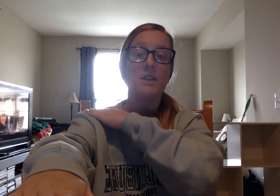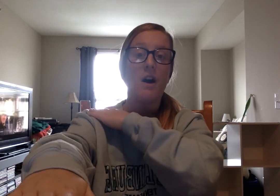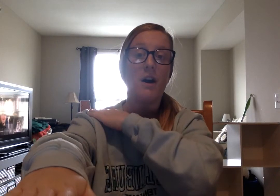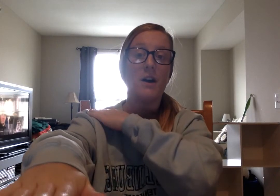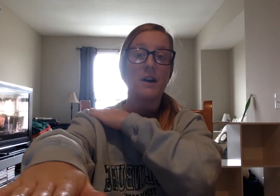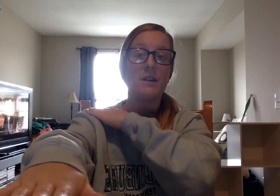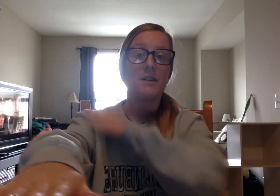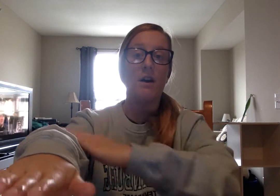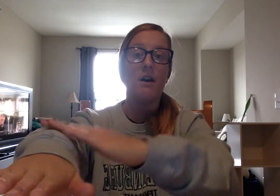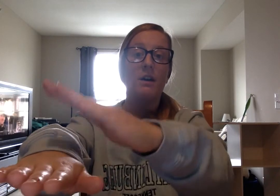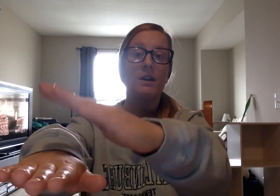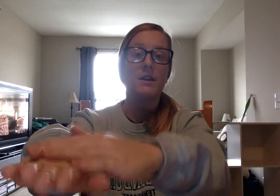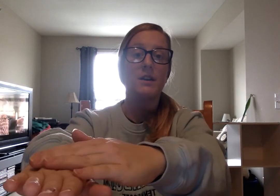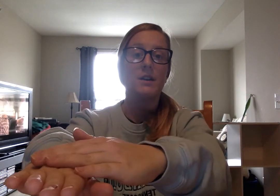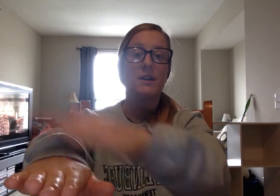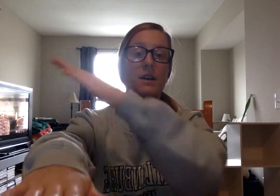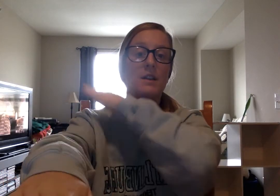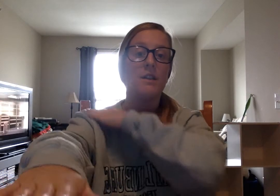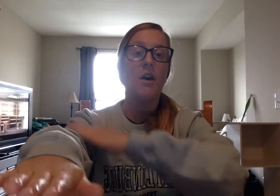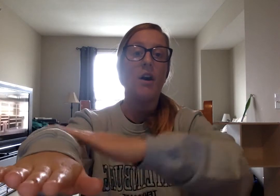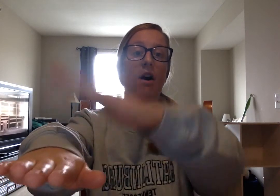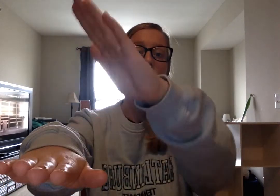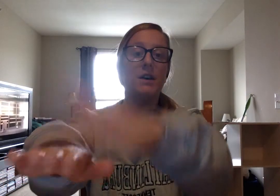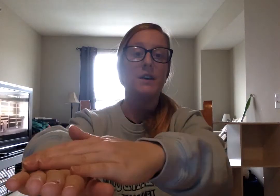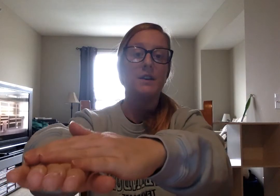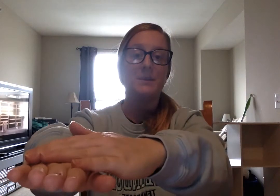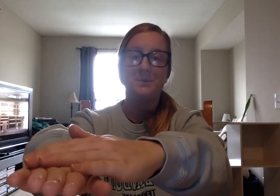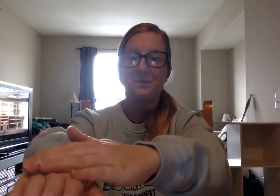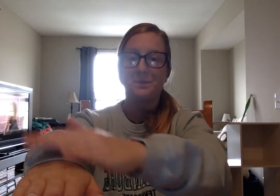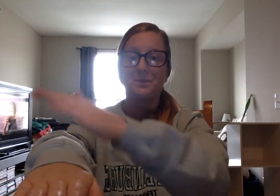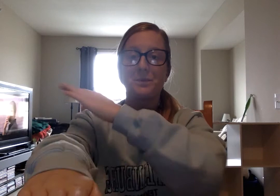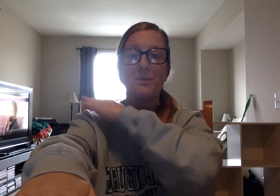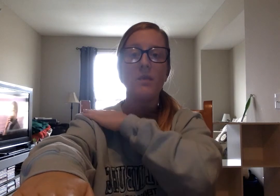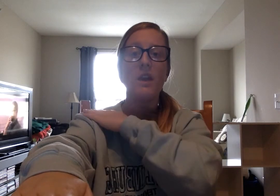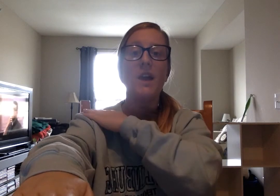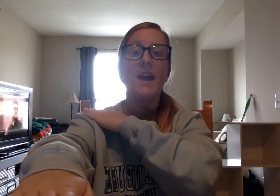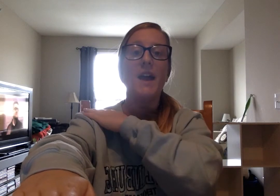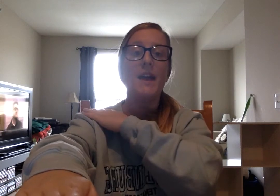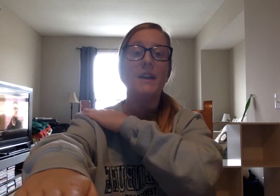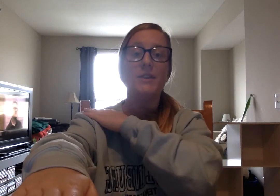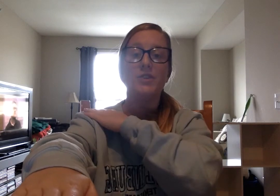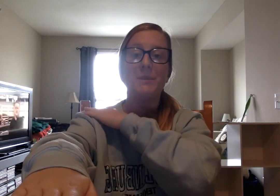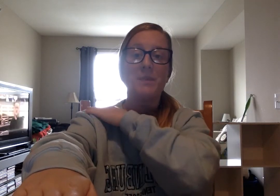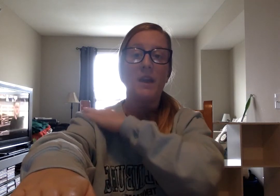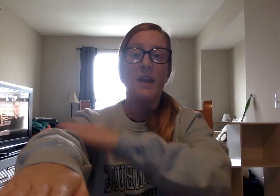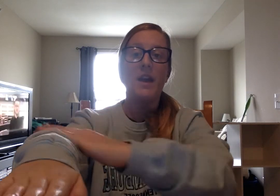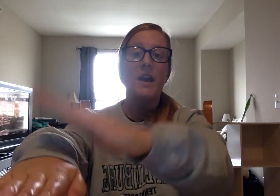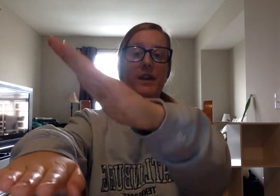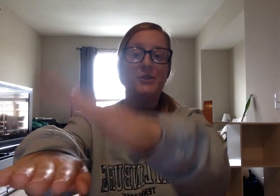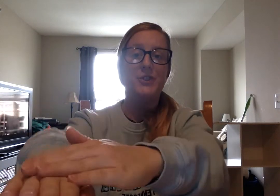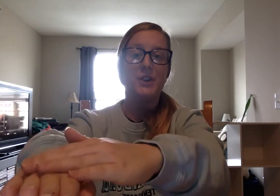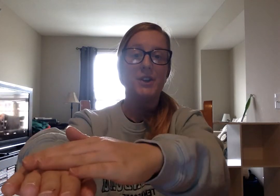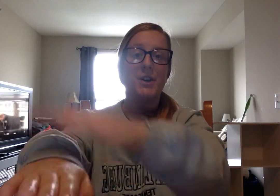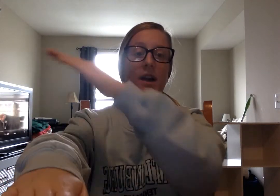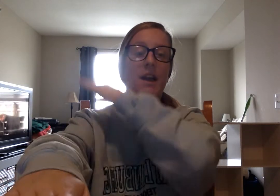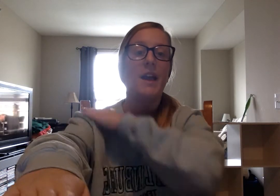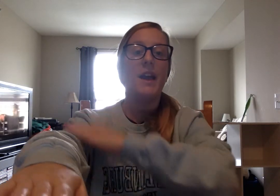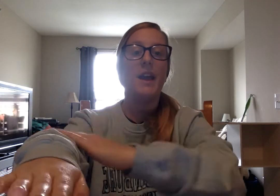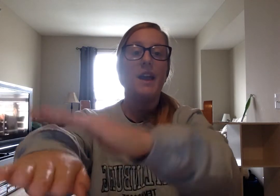Off. Log. Log. Log. Age. Age. Age.